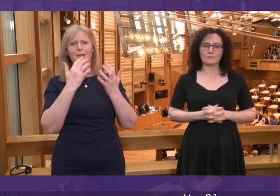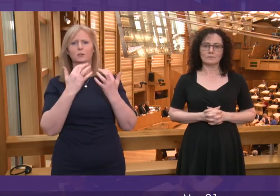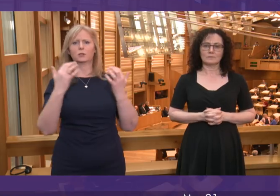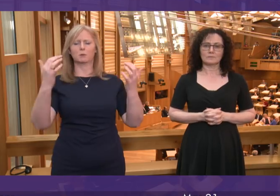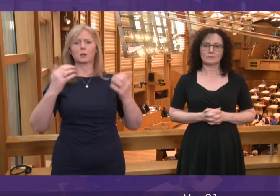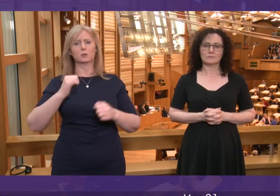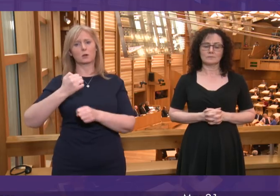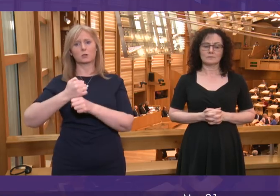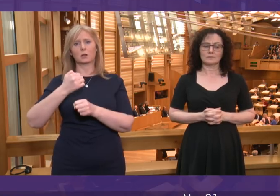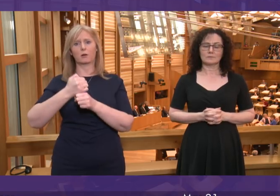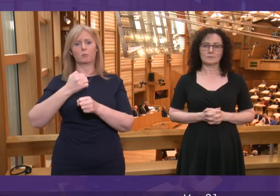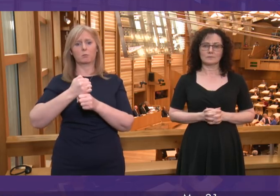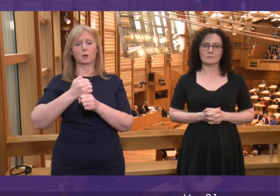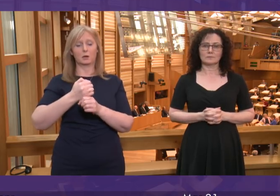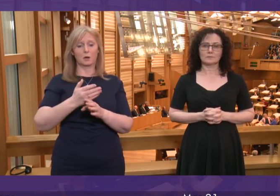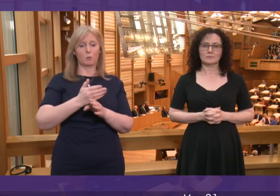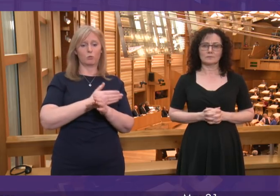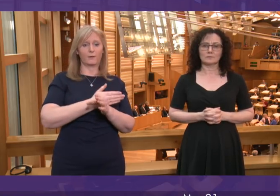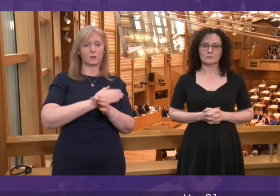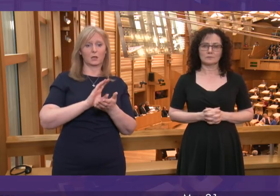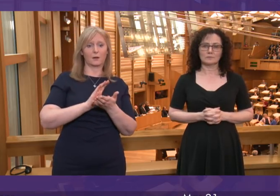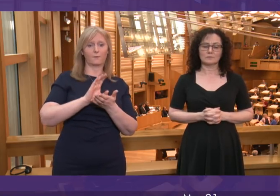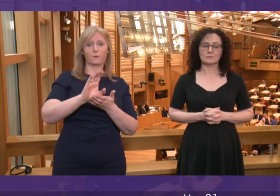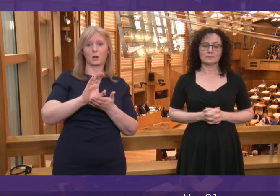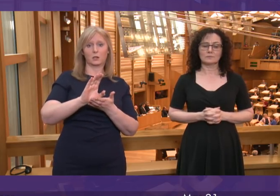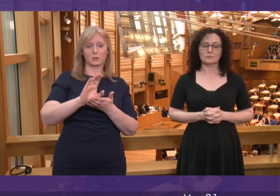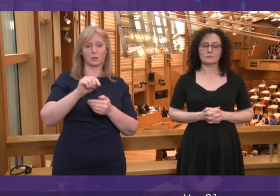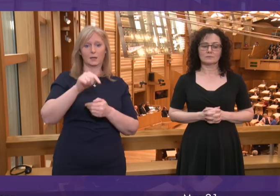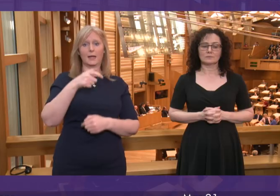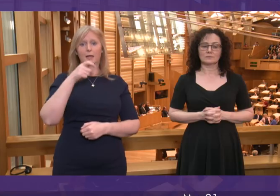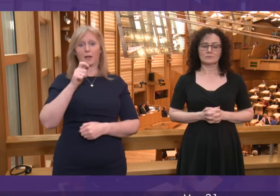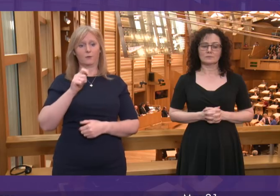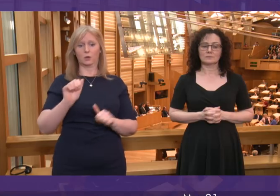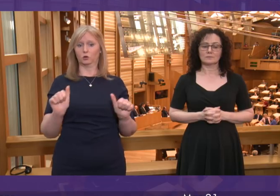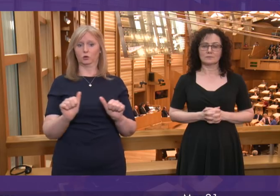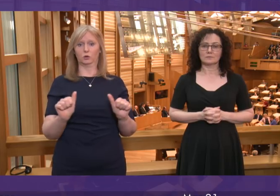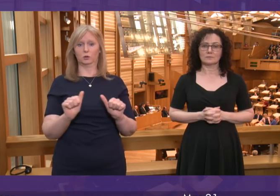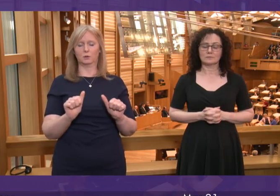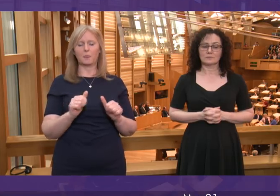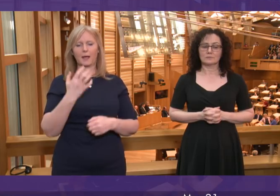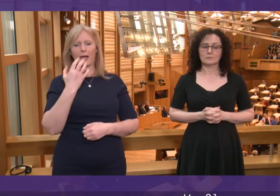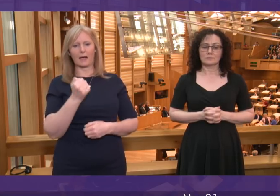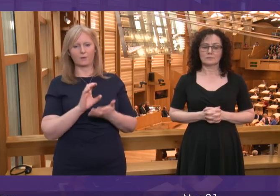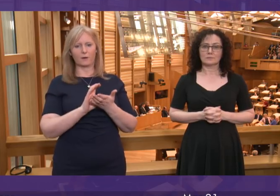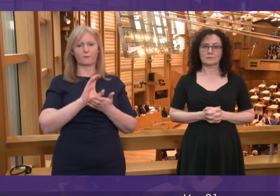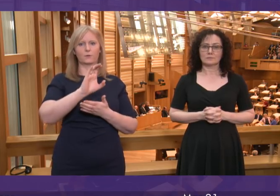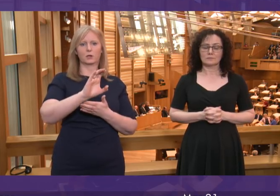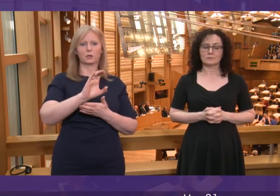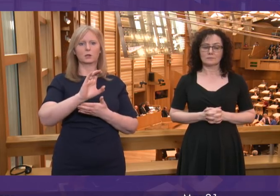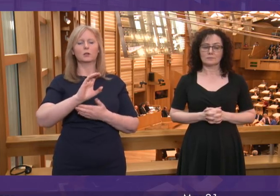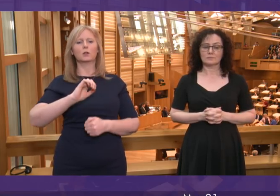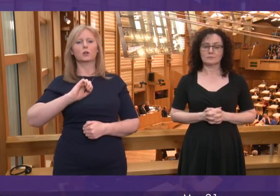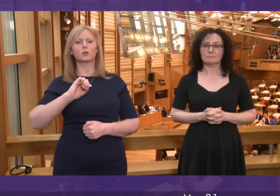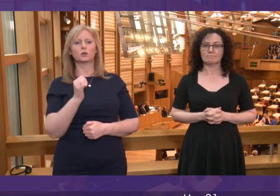the Scottish Government has not previously funded recovery cafes. But we do provide funding for what is called the Scottish Recovery